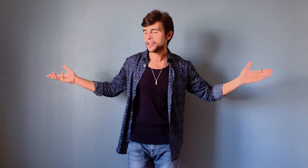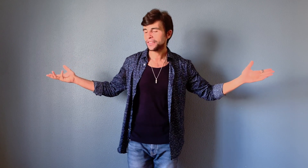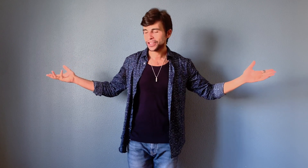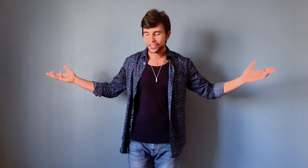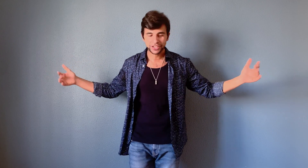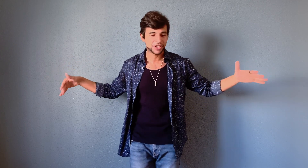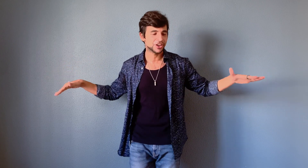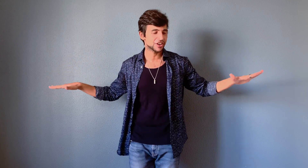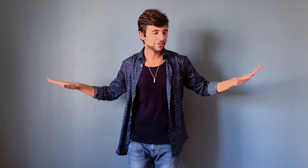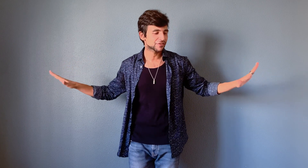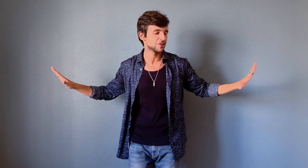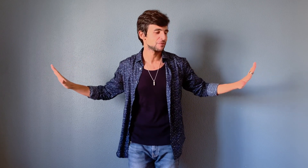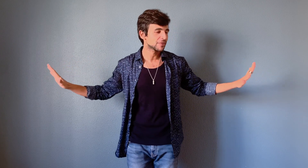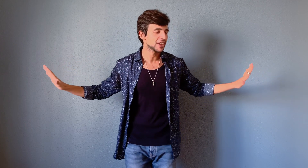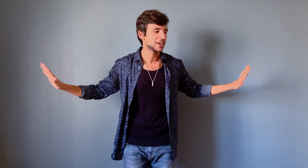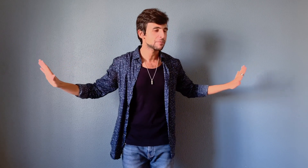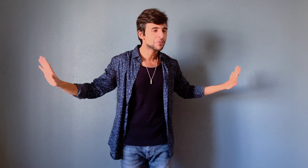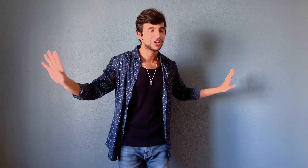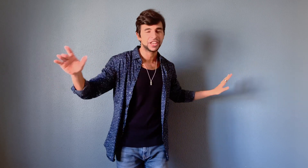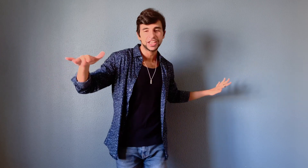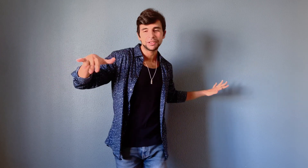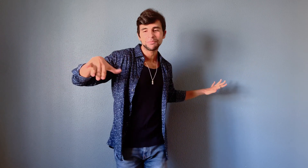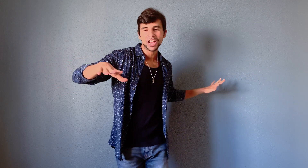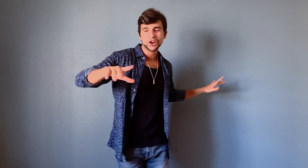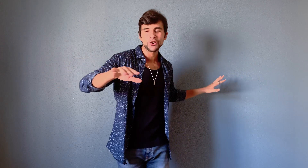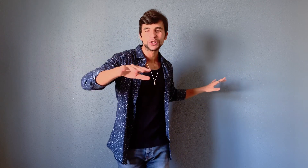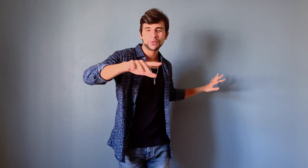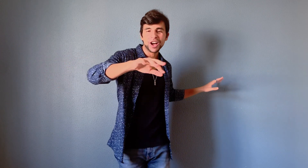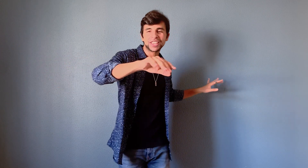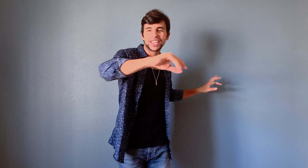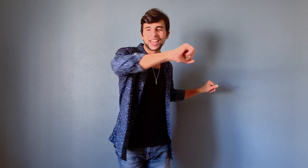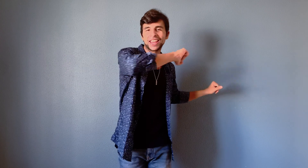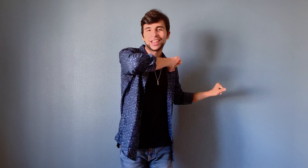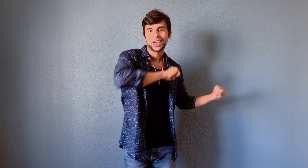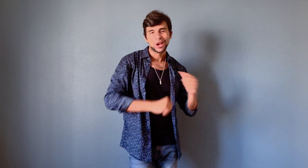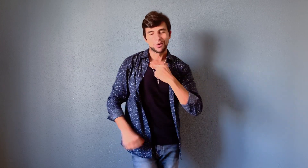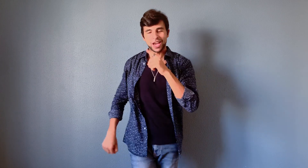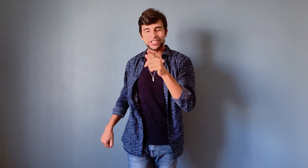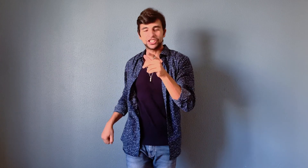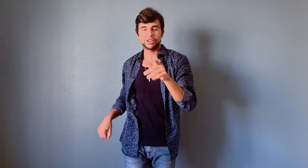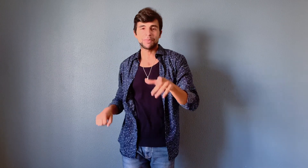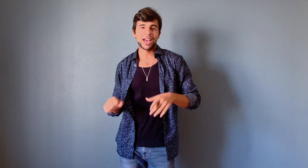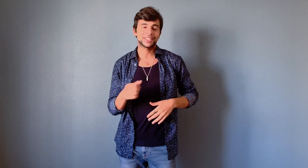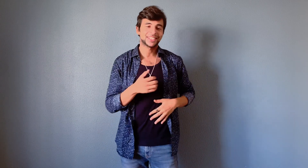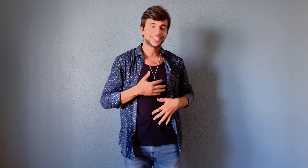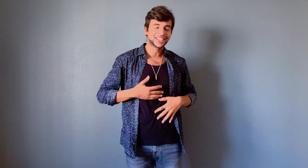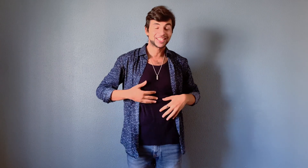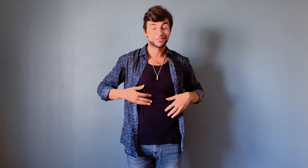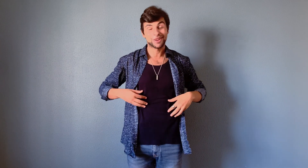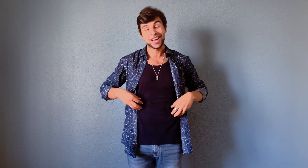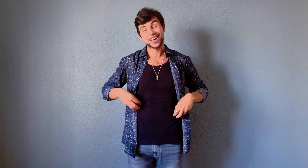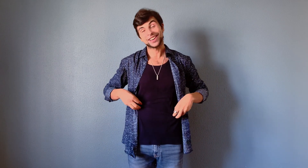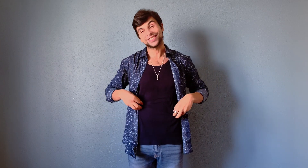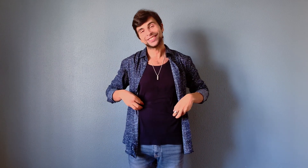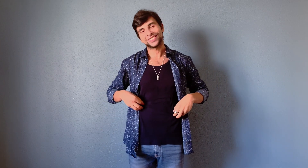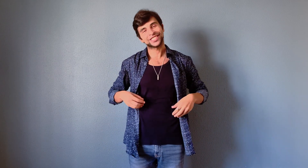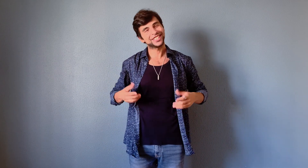The girl from me The Nima goes walking And when she passes I smile She